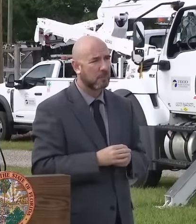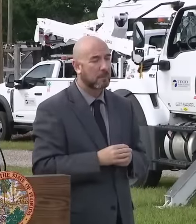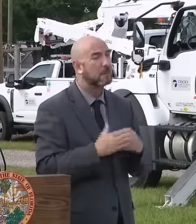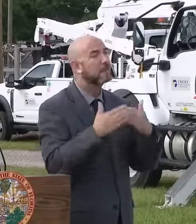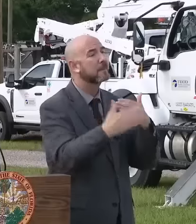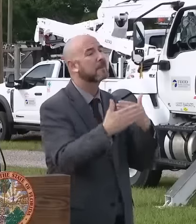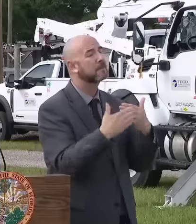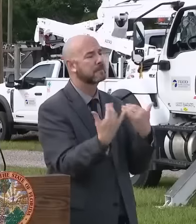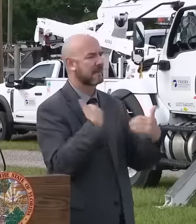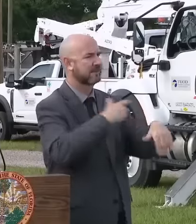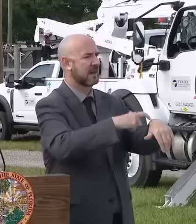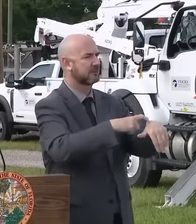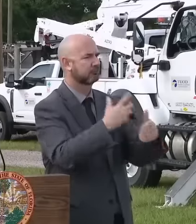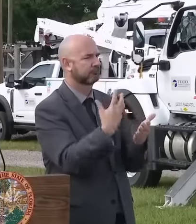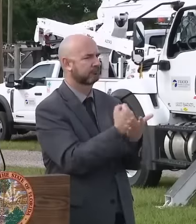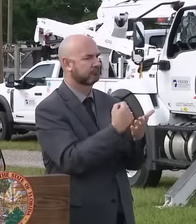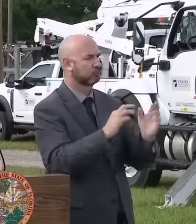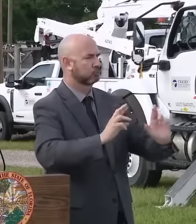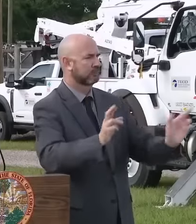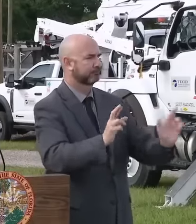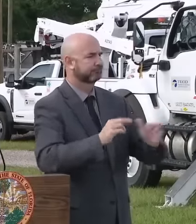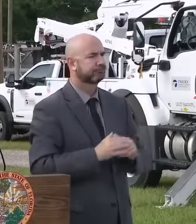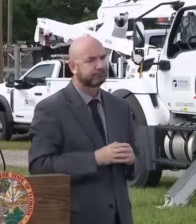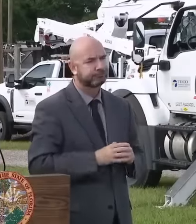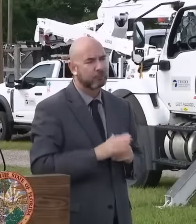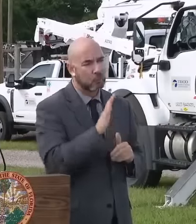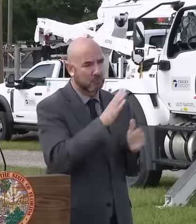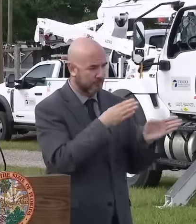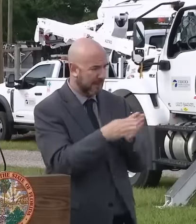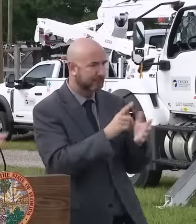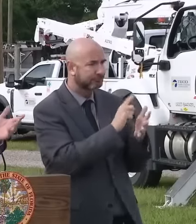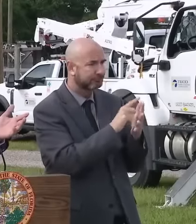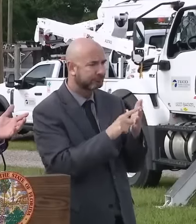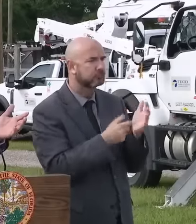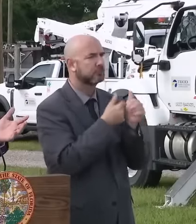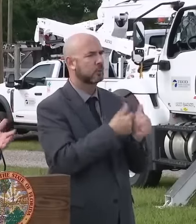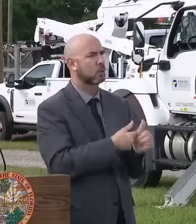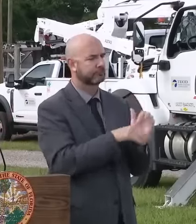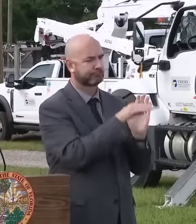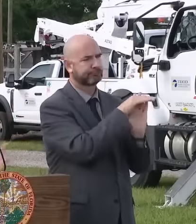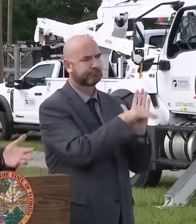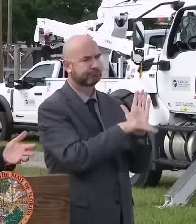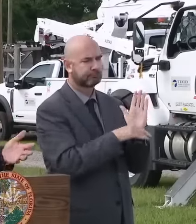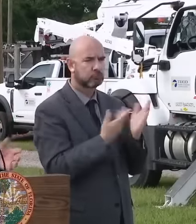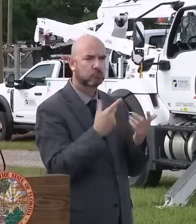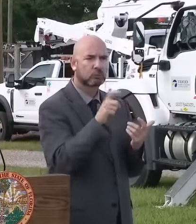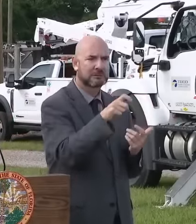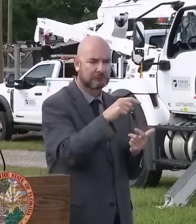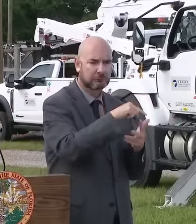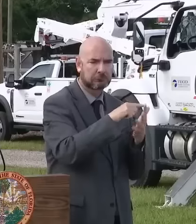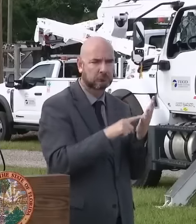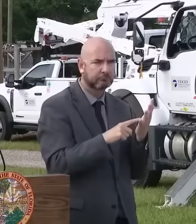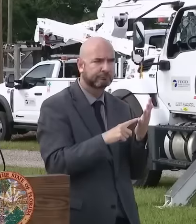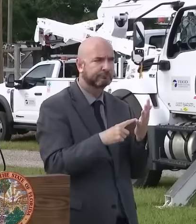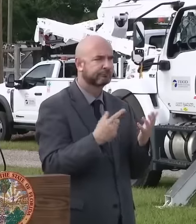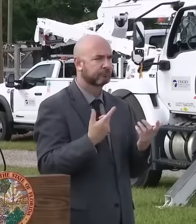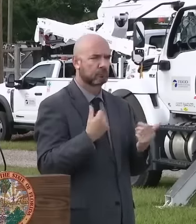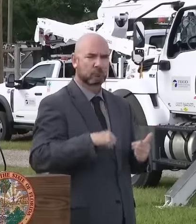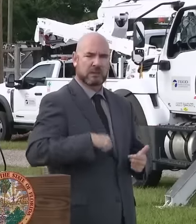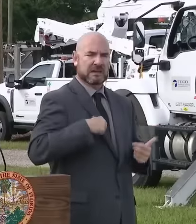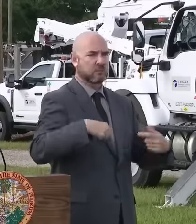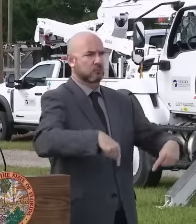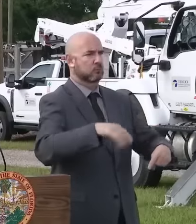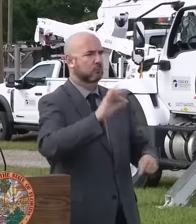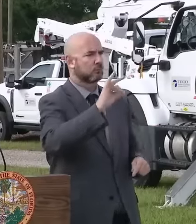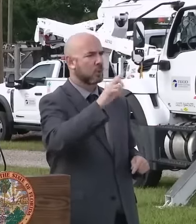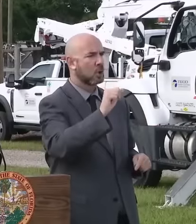plan. Make sure you have the essentials that you need. We're proud to be here at TECO. I know that Floridians have come to really